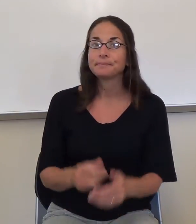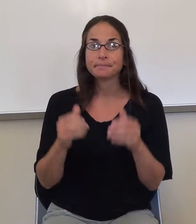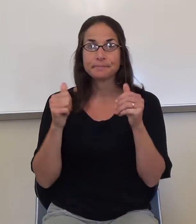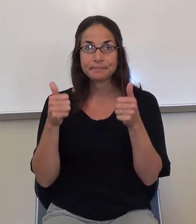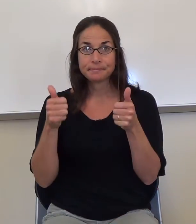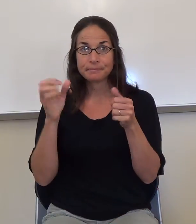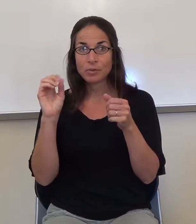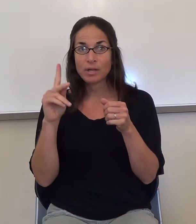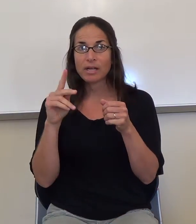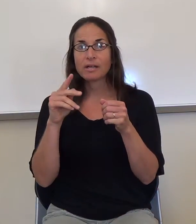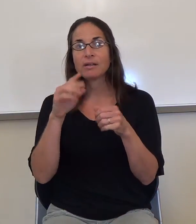Contrast clues.